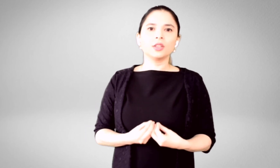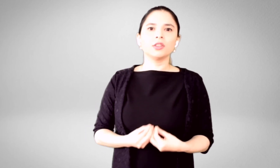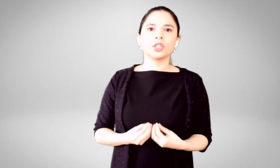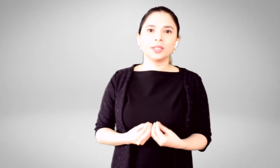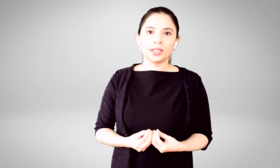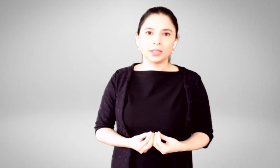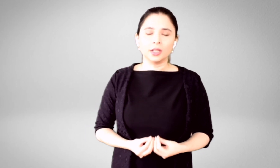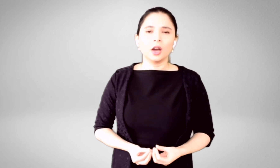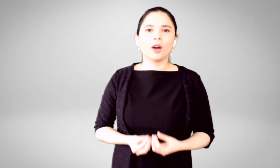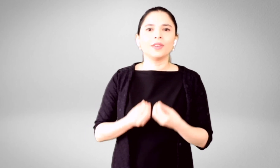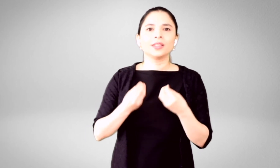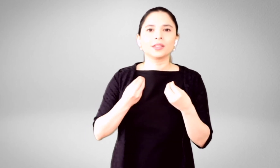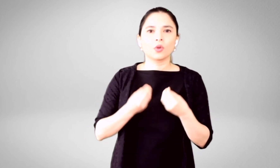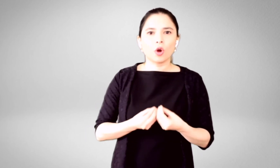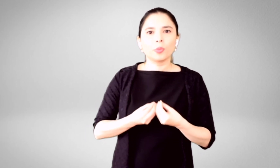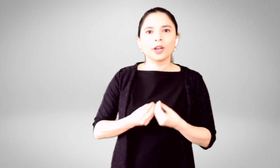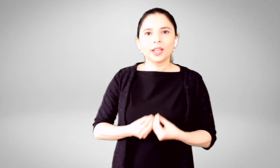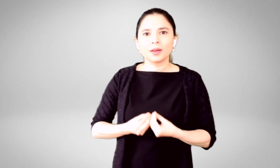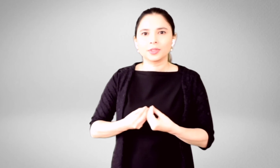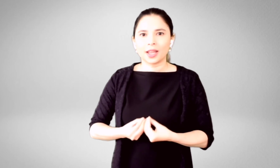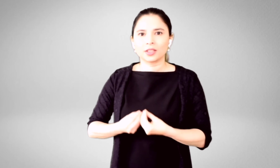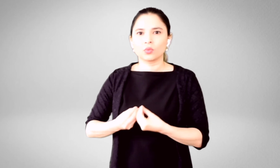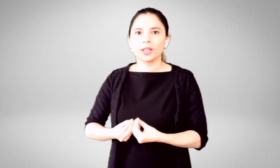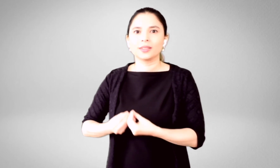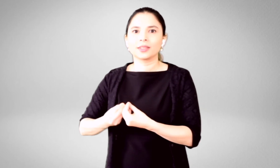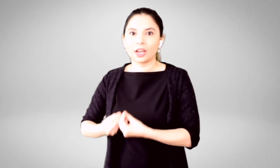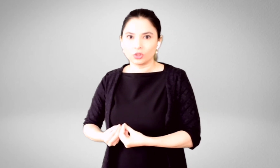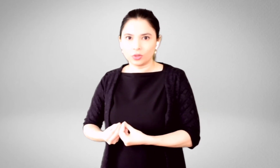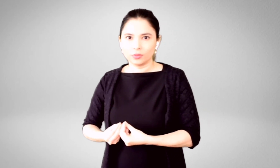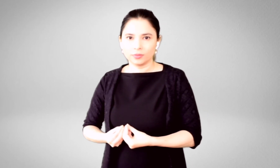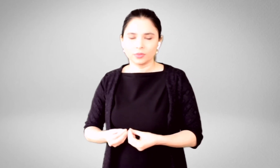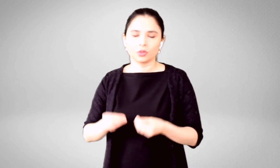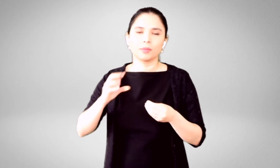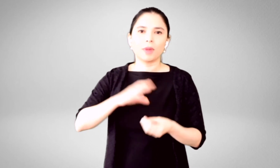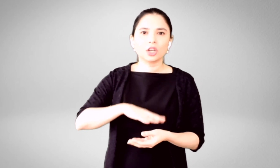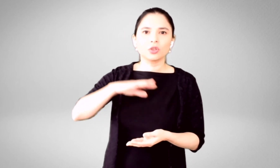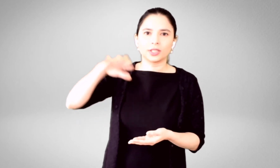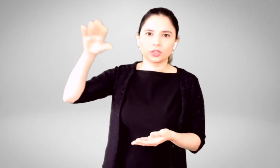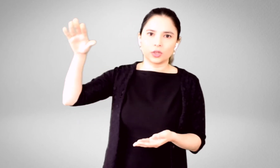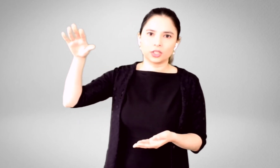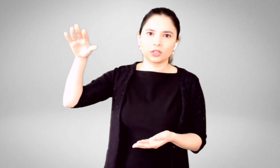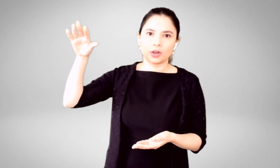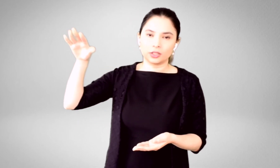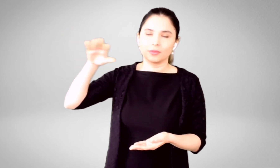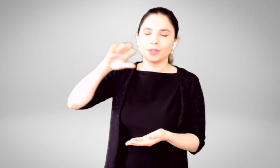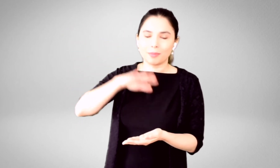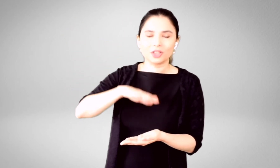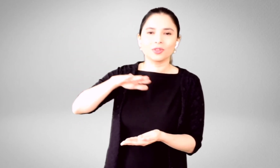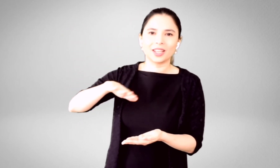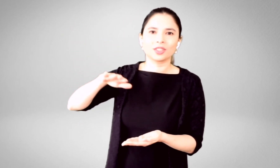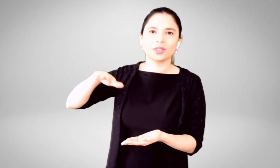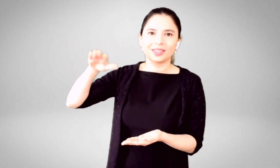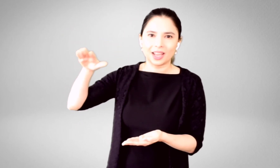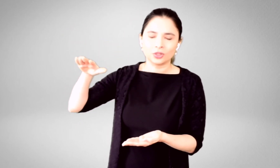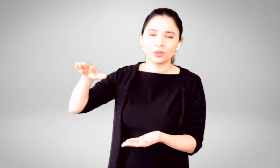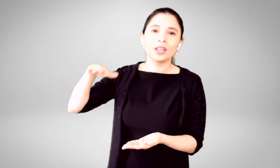Indonesia did of its corporate income tax rate schedule. So, the marginal tax rate schedule